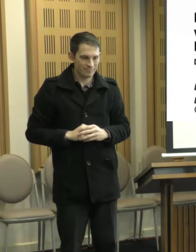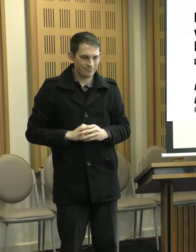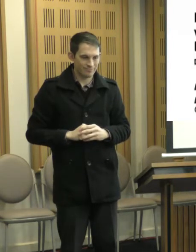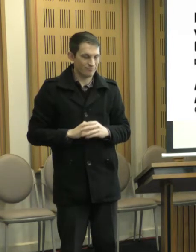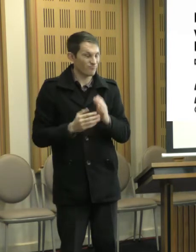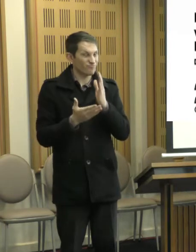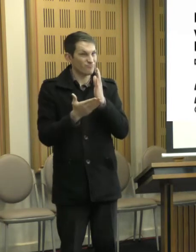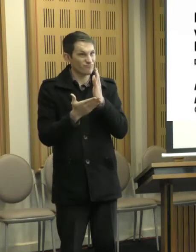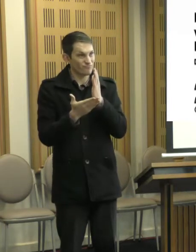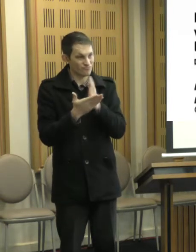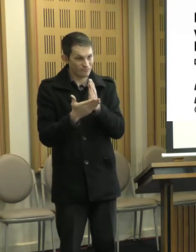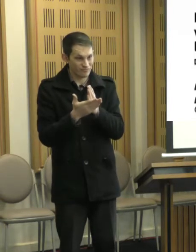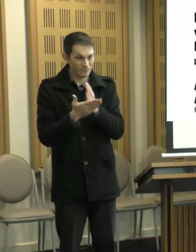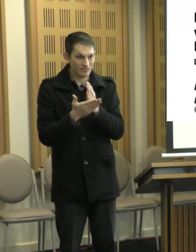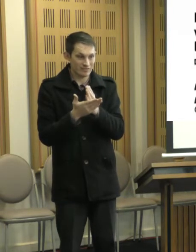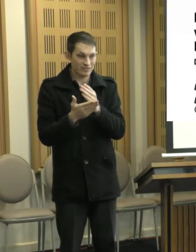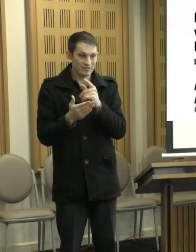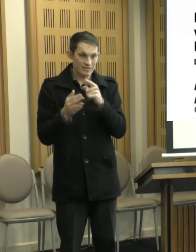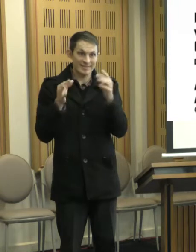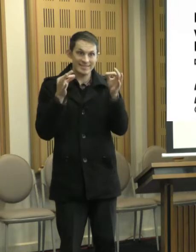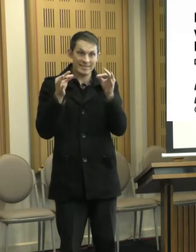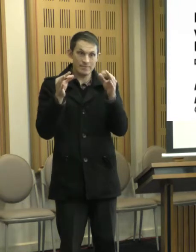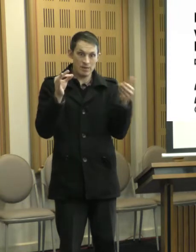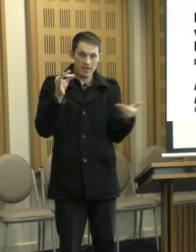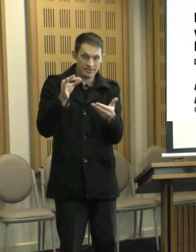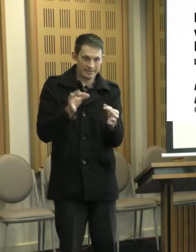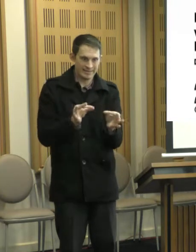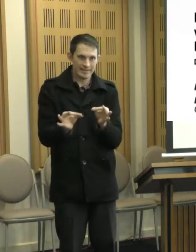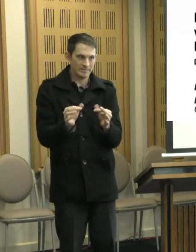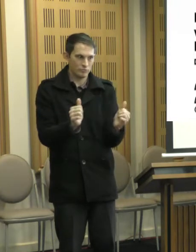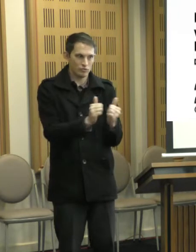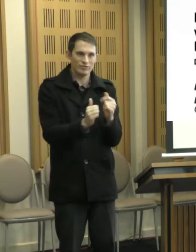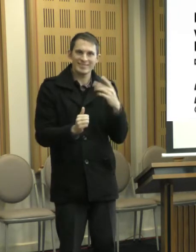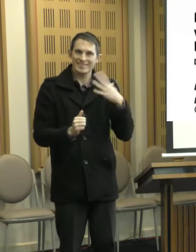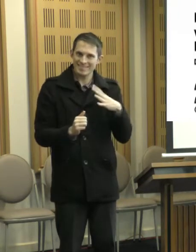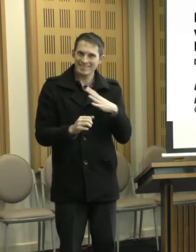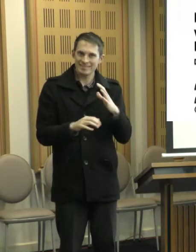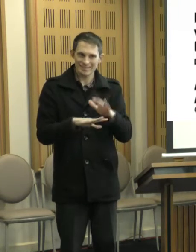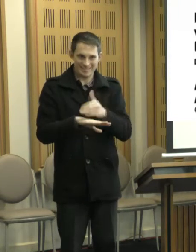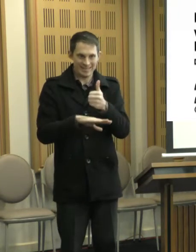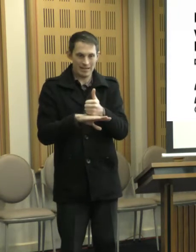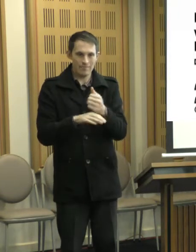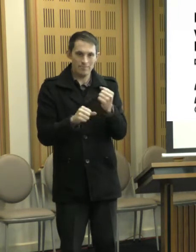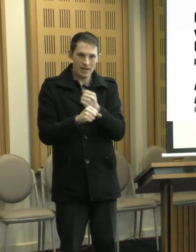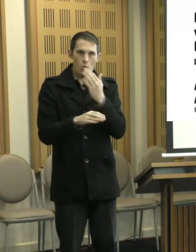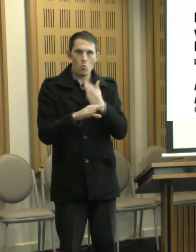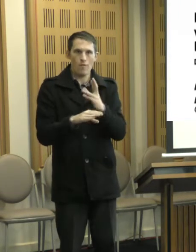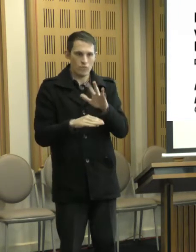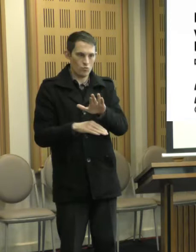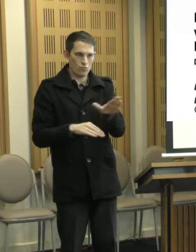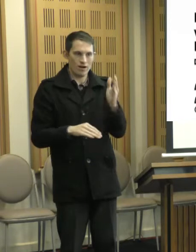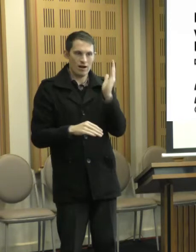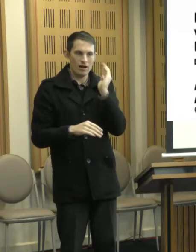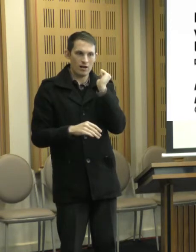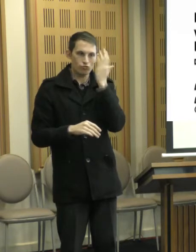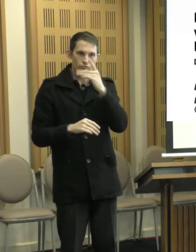scheme in the scheme, but is, is going to be needed for, to really make it work for the actual community, I think. And, yeah,